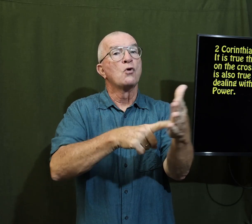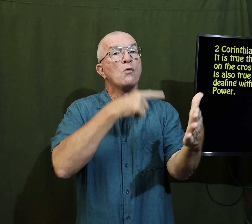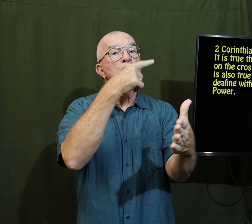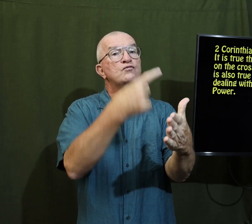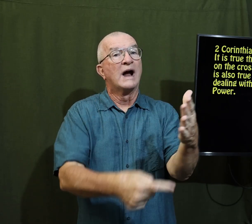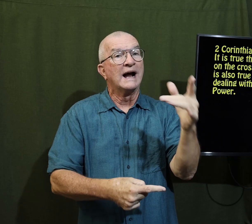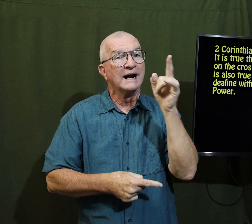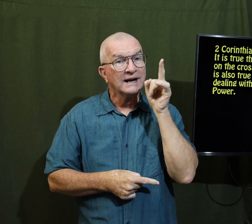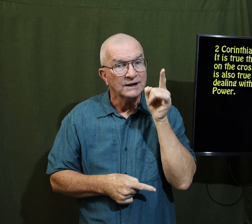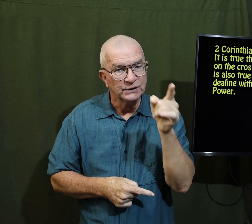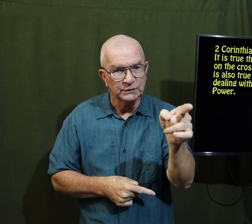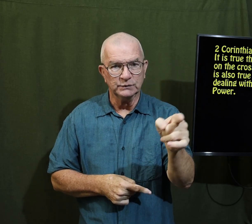to correct you